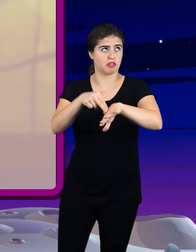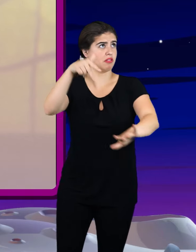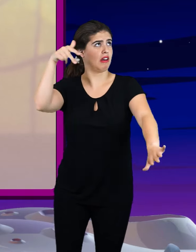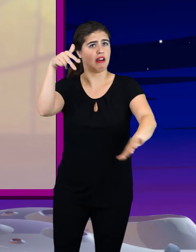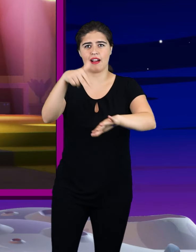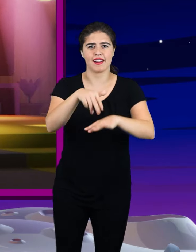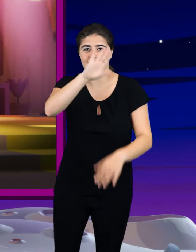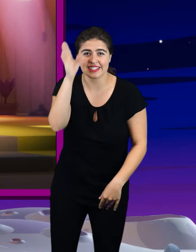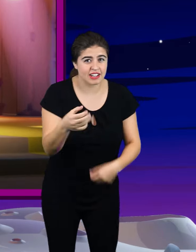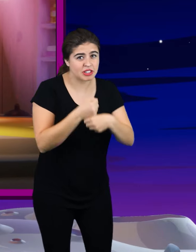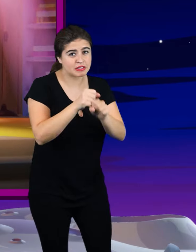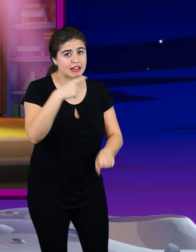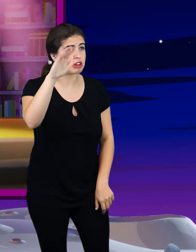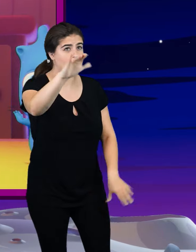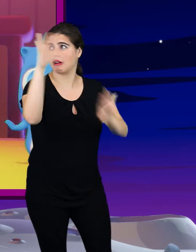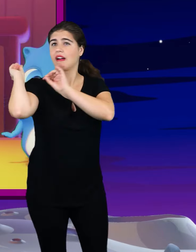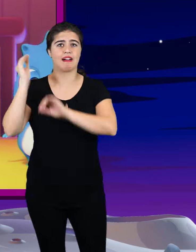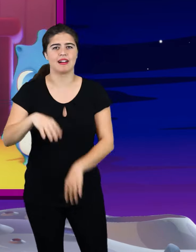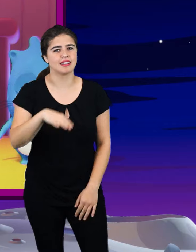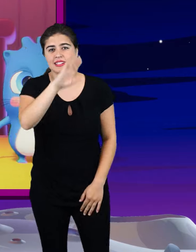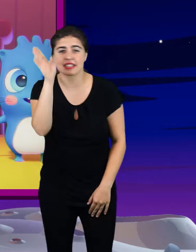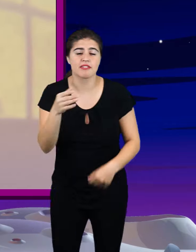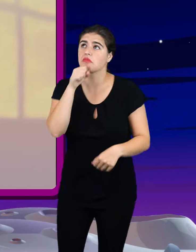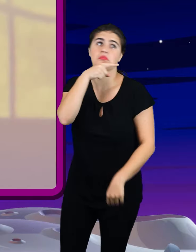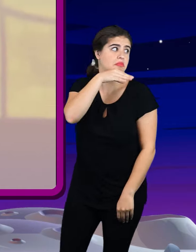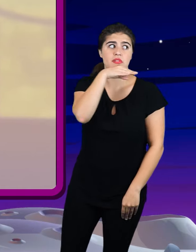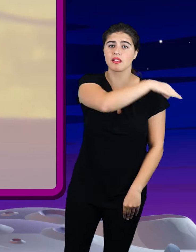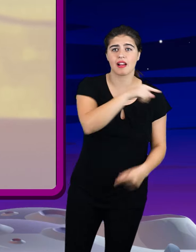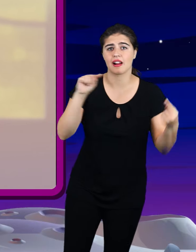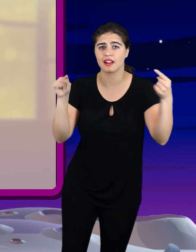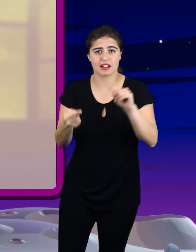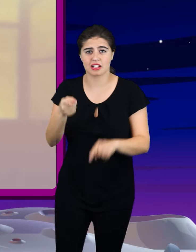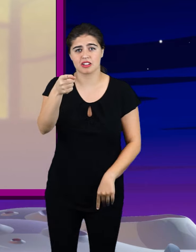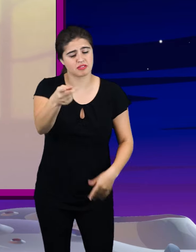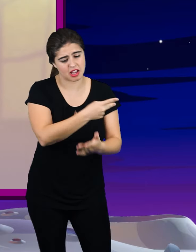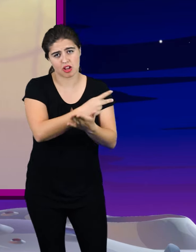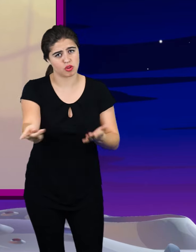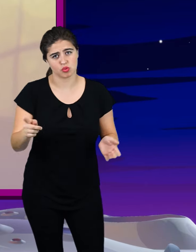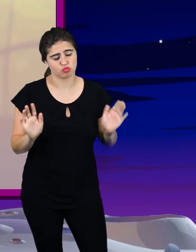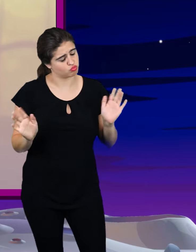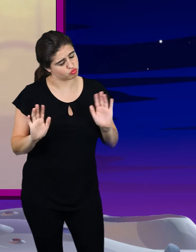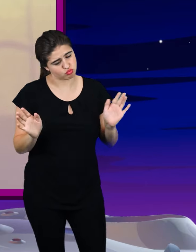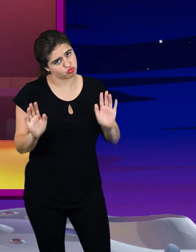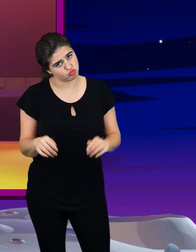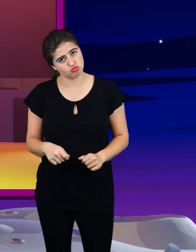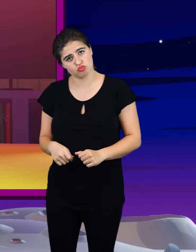cry Never gonna say goodbye Never gonna turn the light I can fail you Never gonna